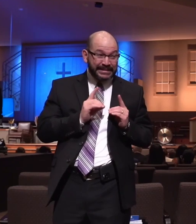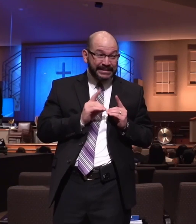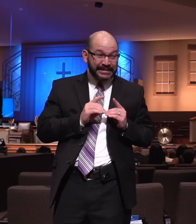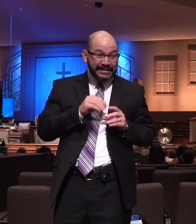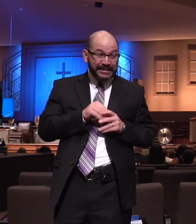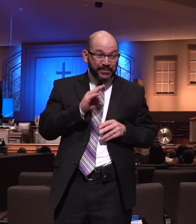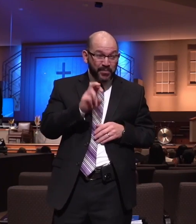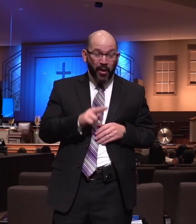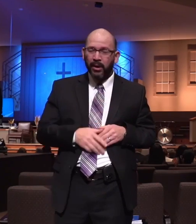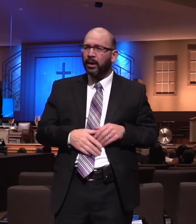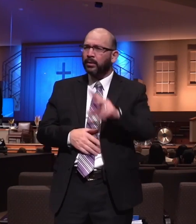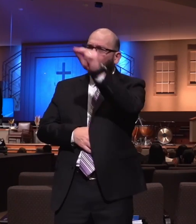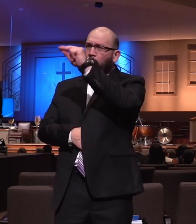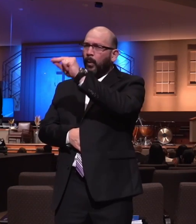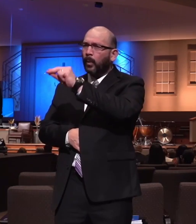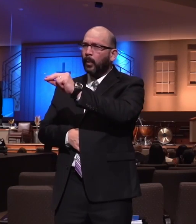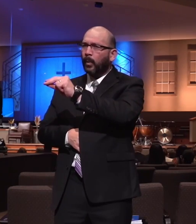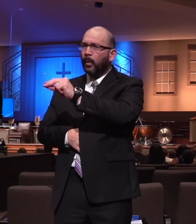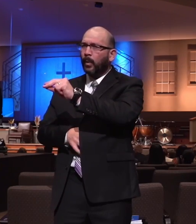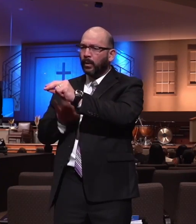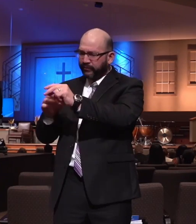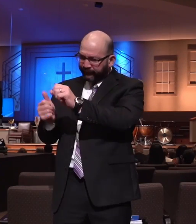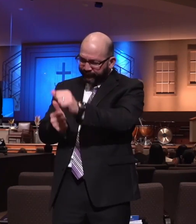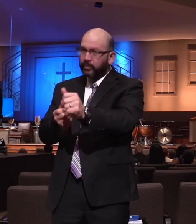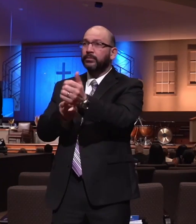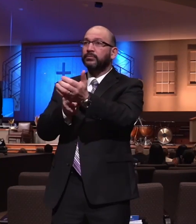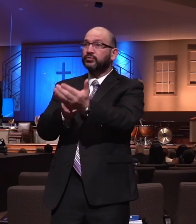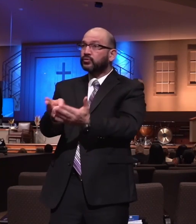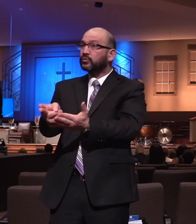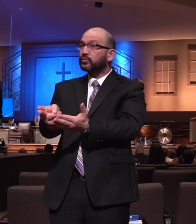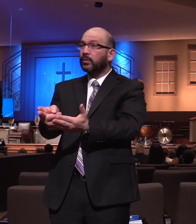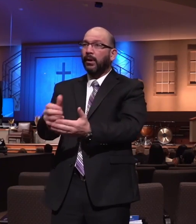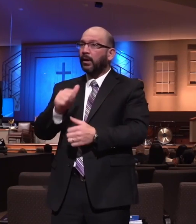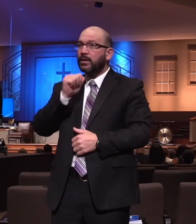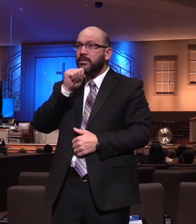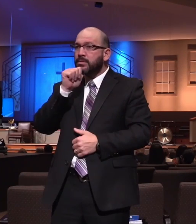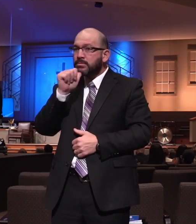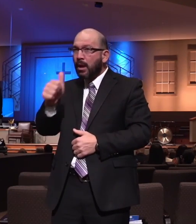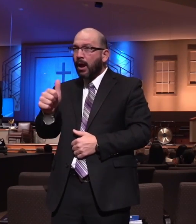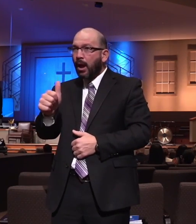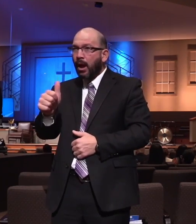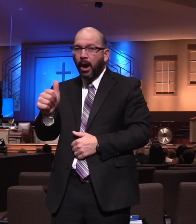that if you're walking in the truth, you're not going to be walking into places like that.